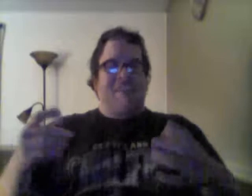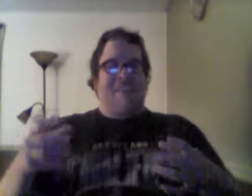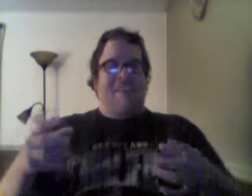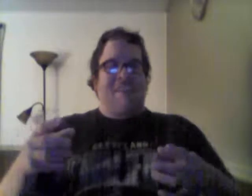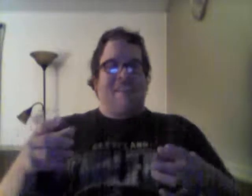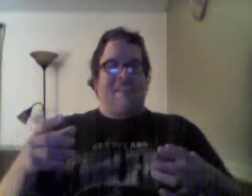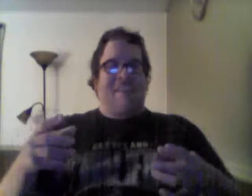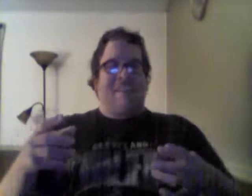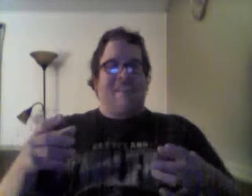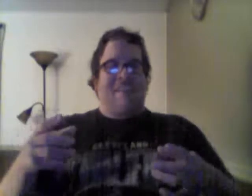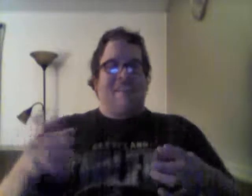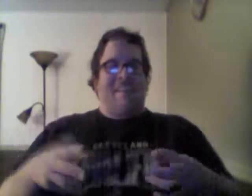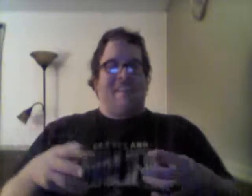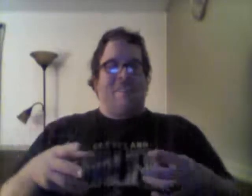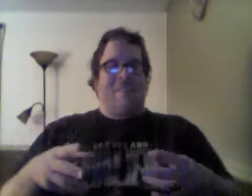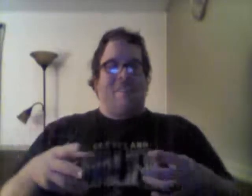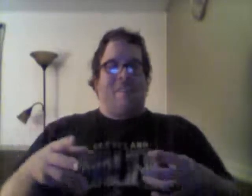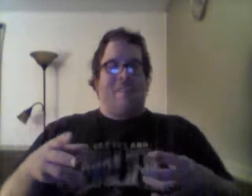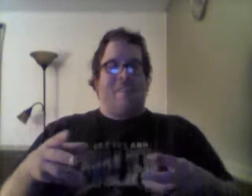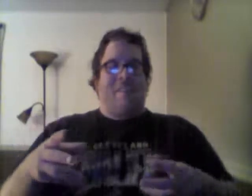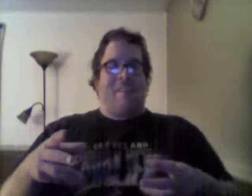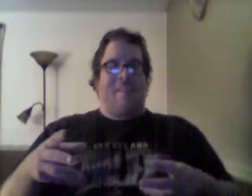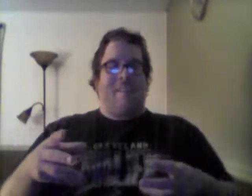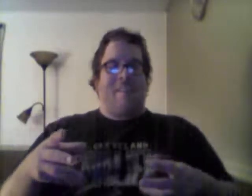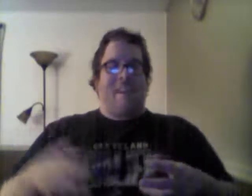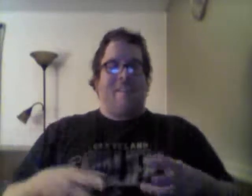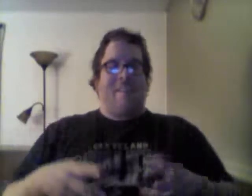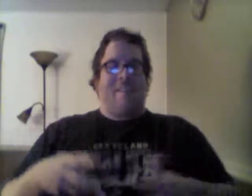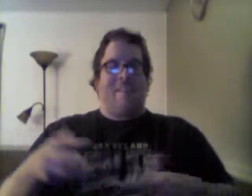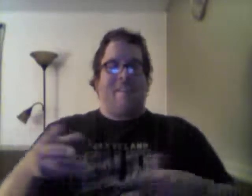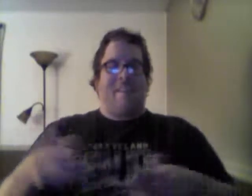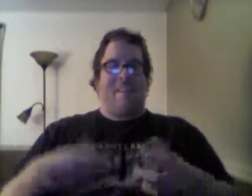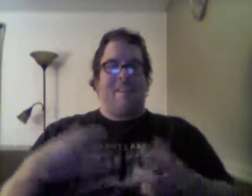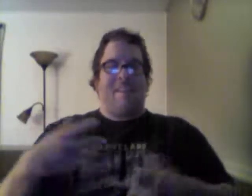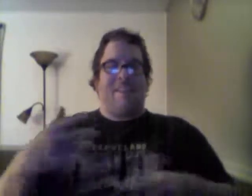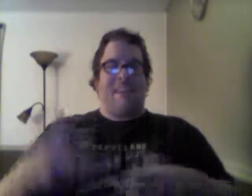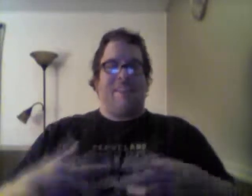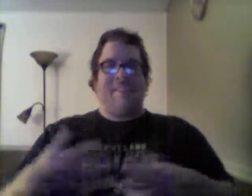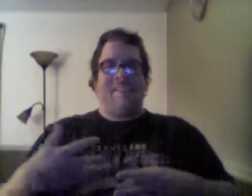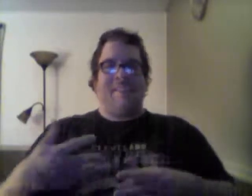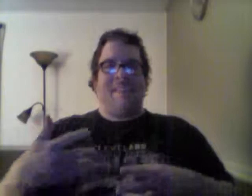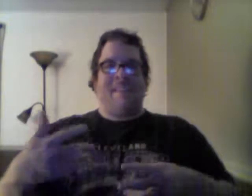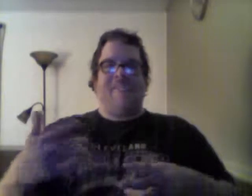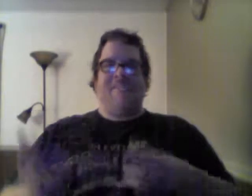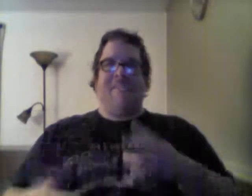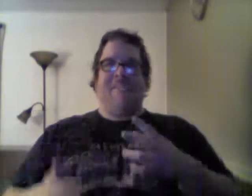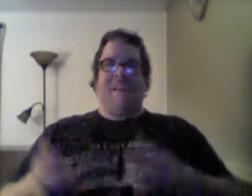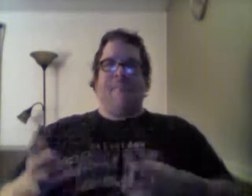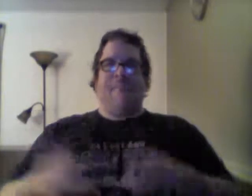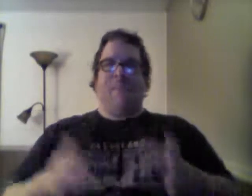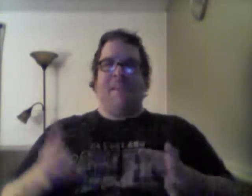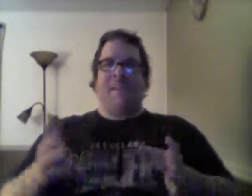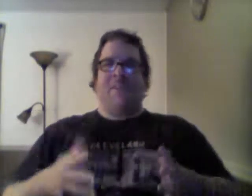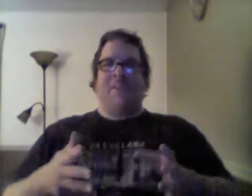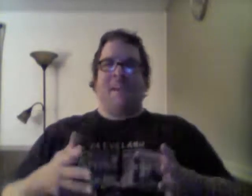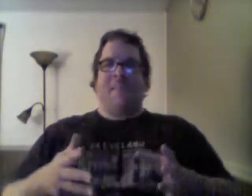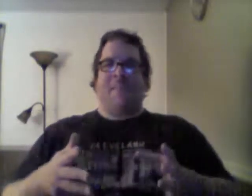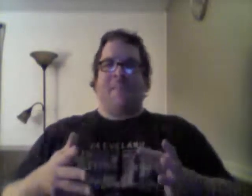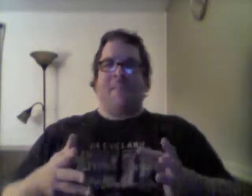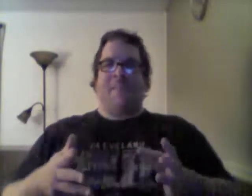it is kind of funny because it ties into, like, the segments. There's, in between each segment, there's,